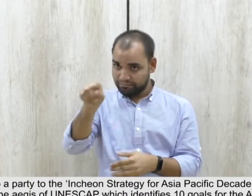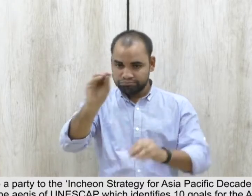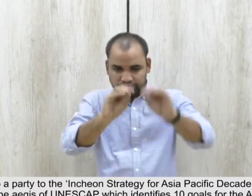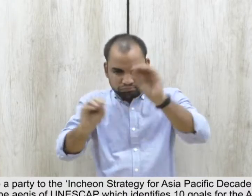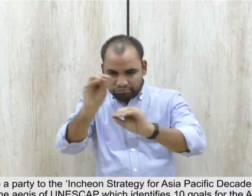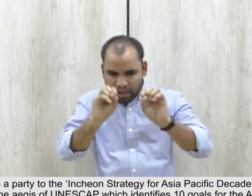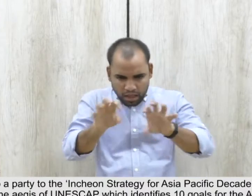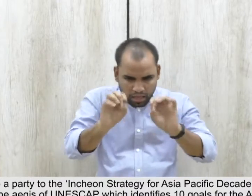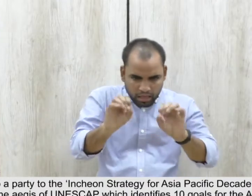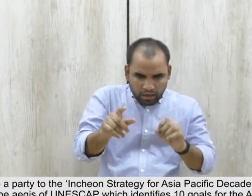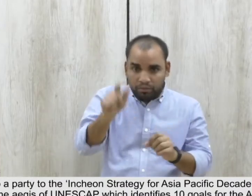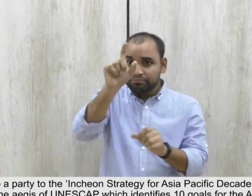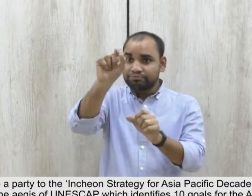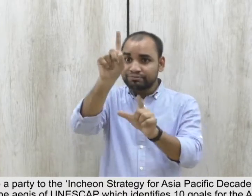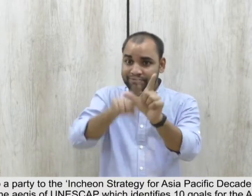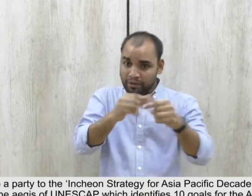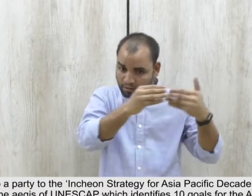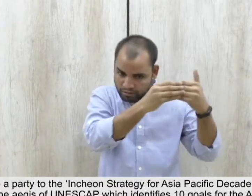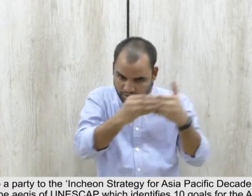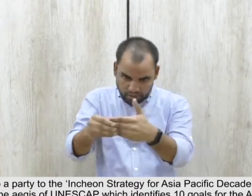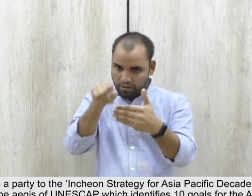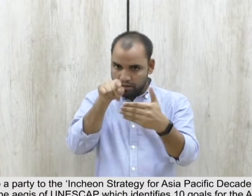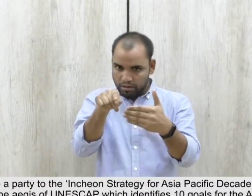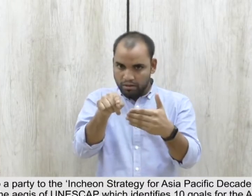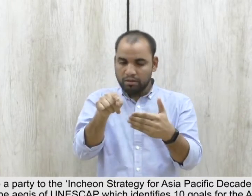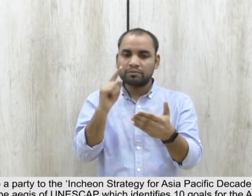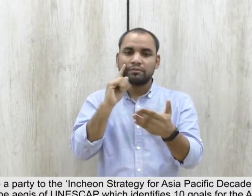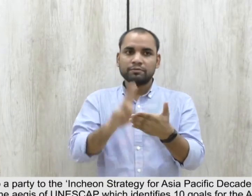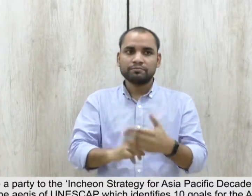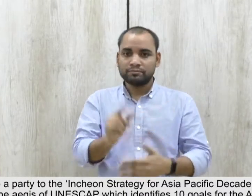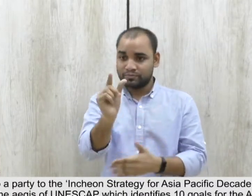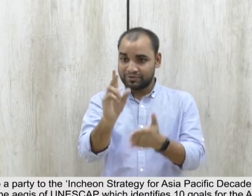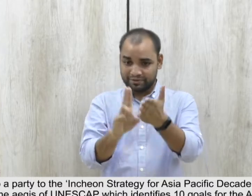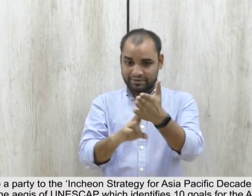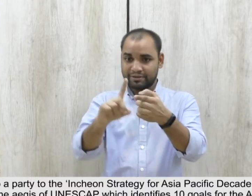Prepared under the aegis of UNES-CAP